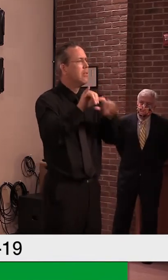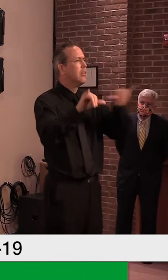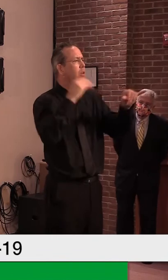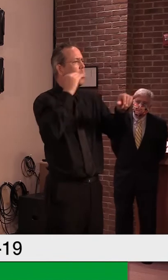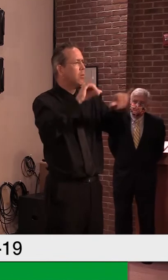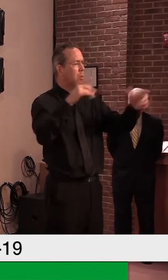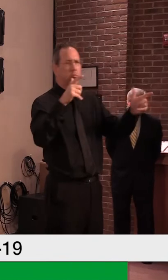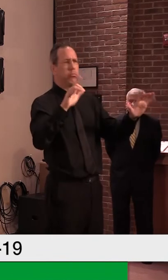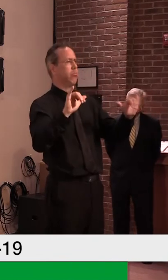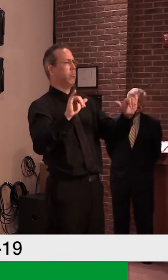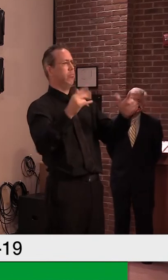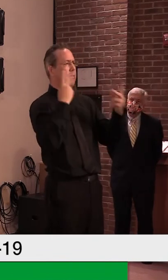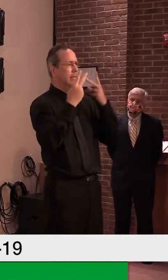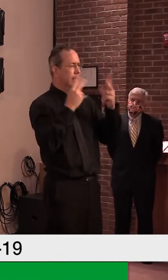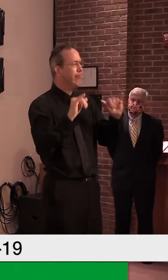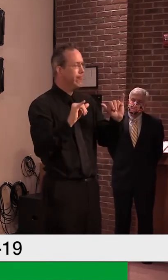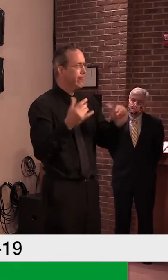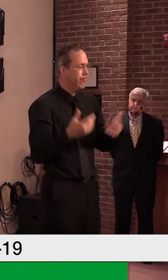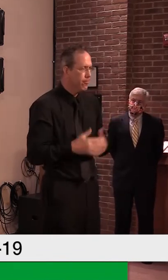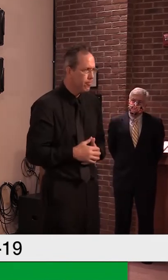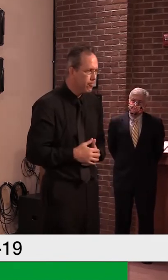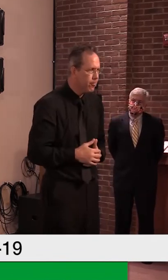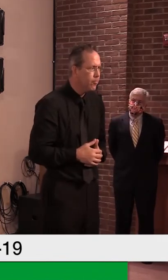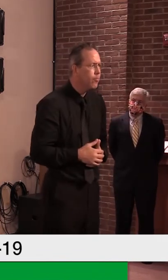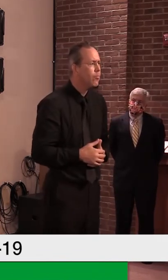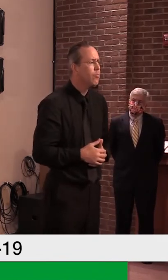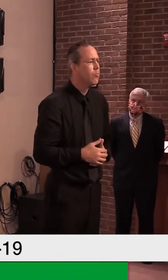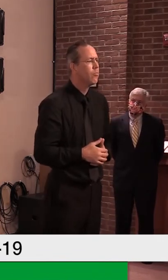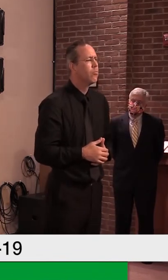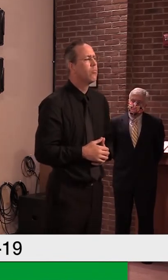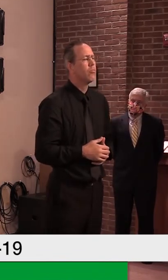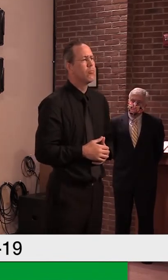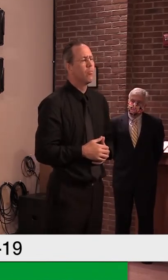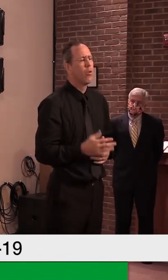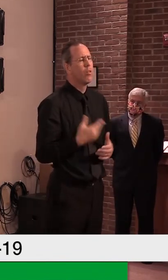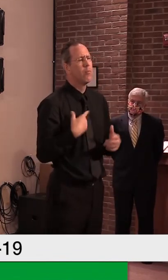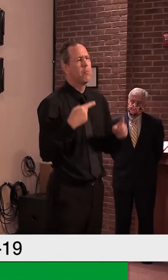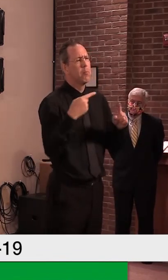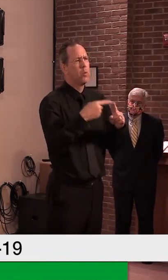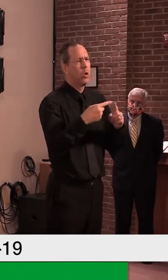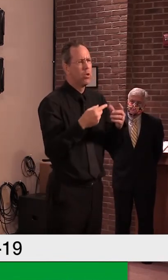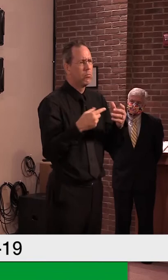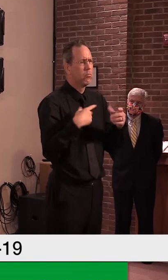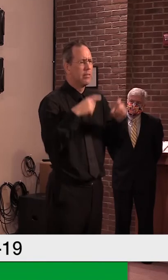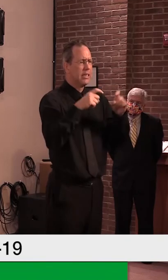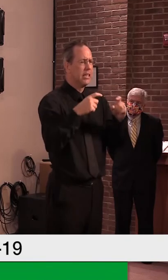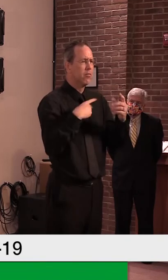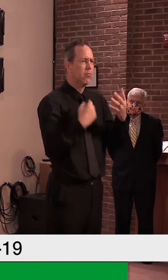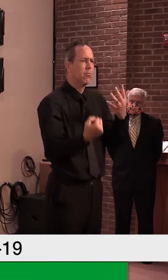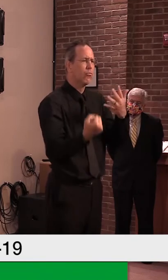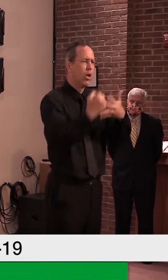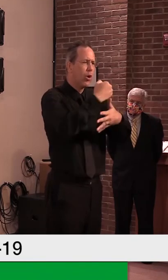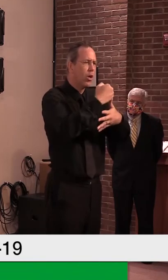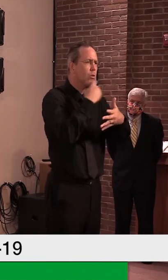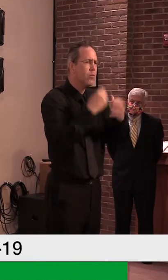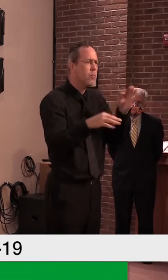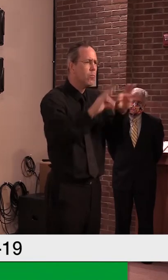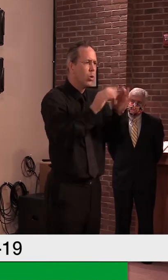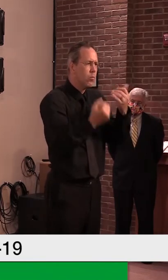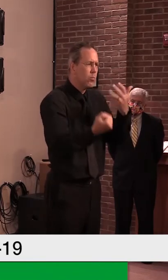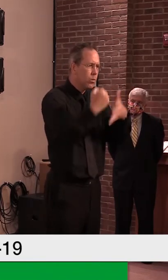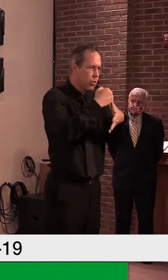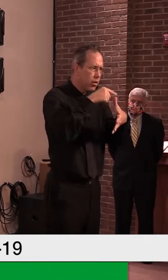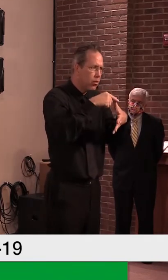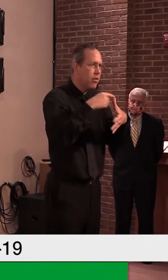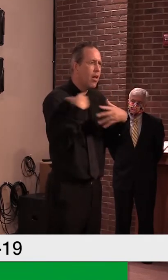populations. We continue to work with the healthcare system in the state, medical centers,